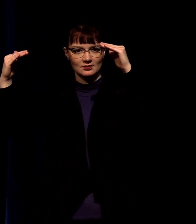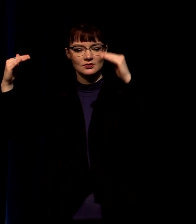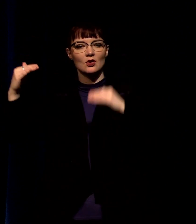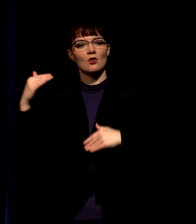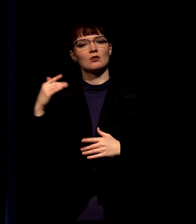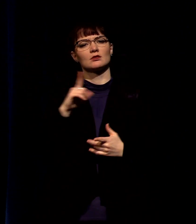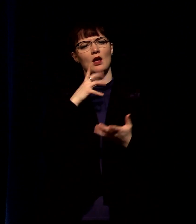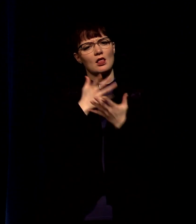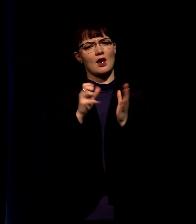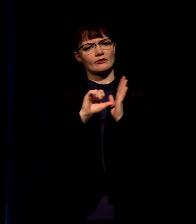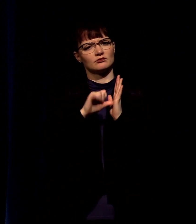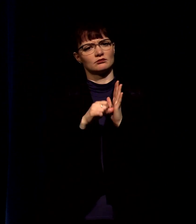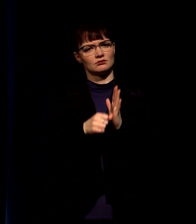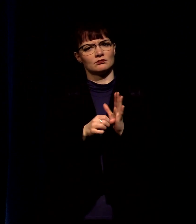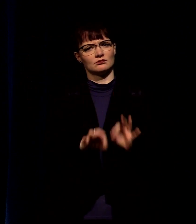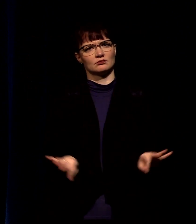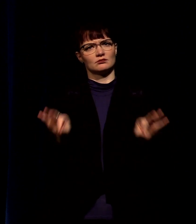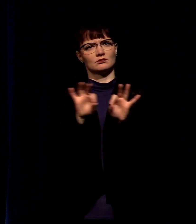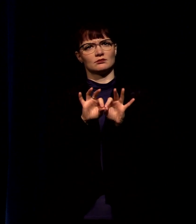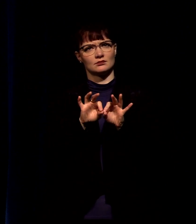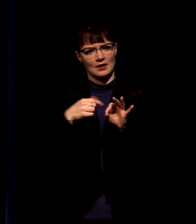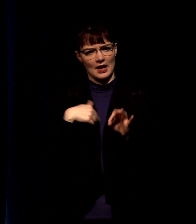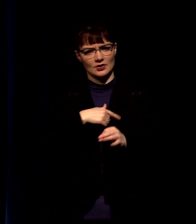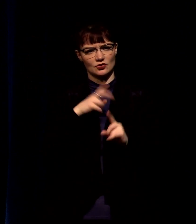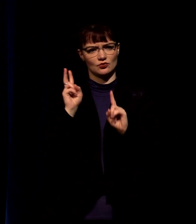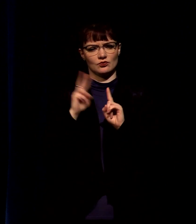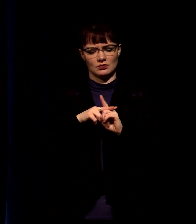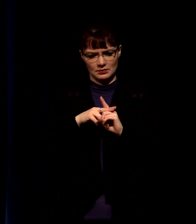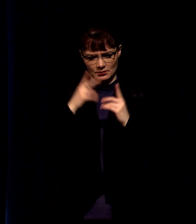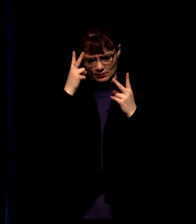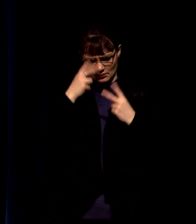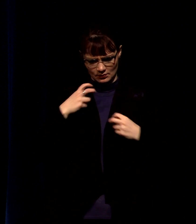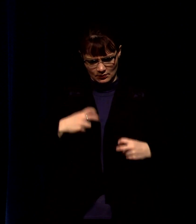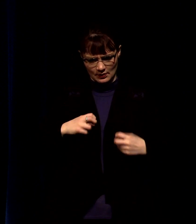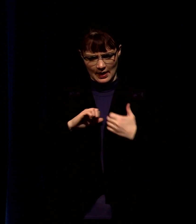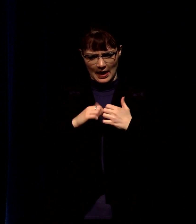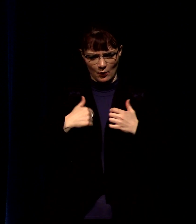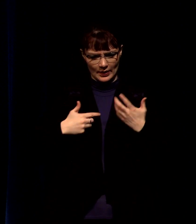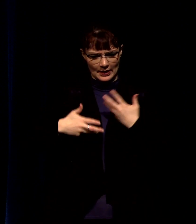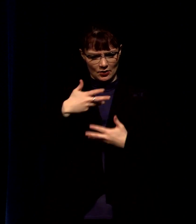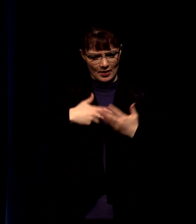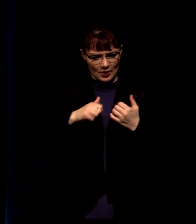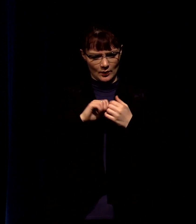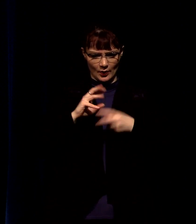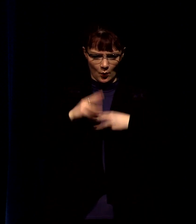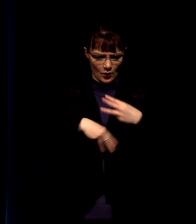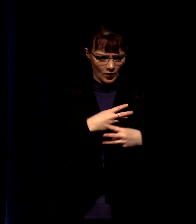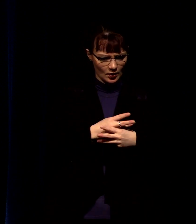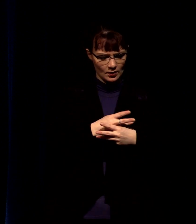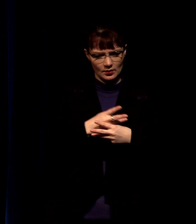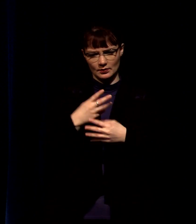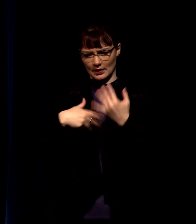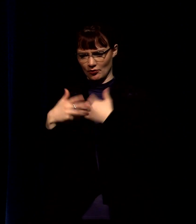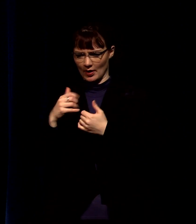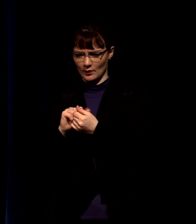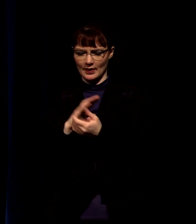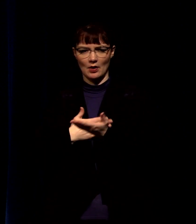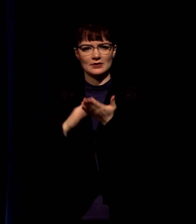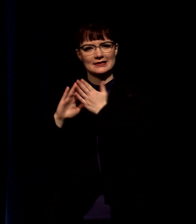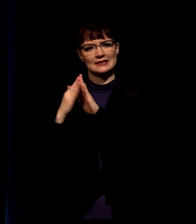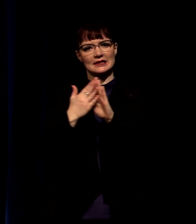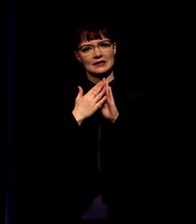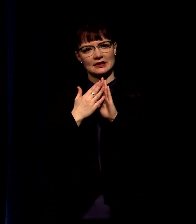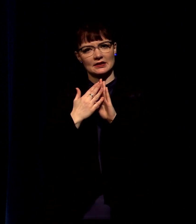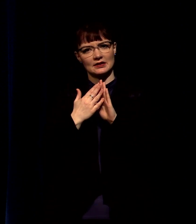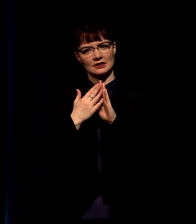implications for you and for me and for us collectively as a church as we relate to our world and to our city i